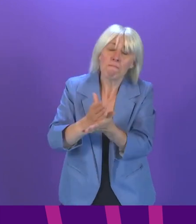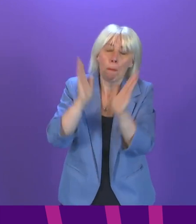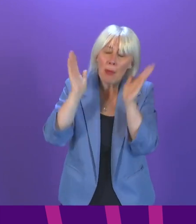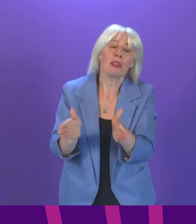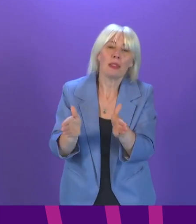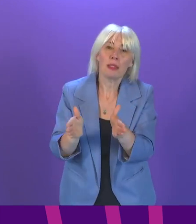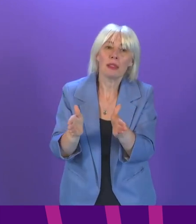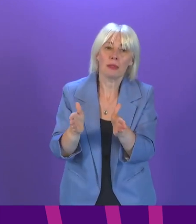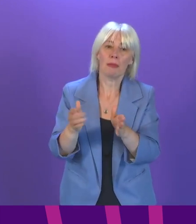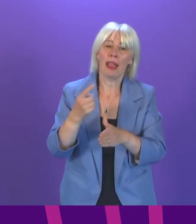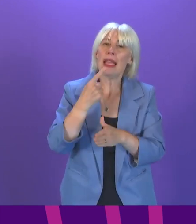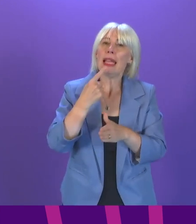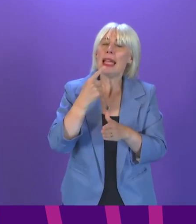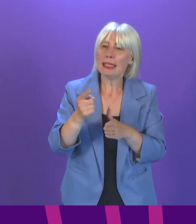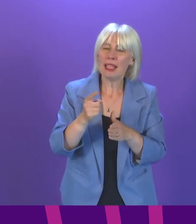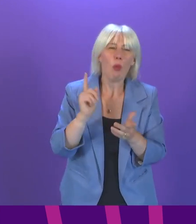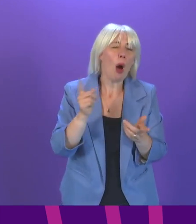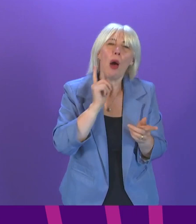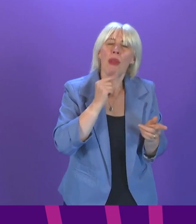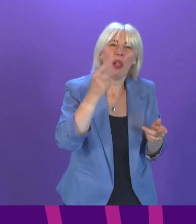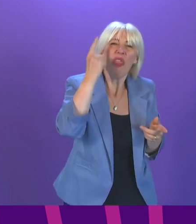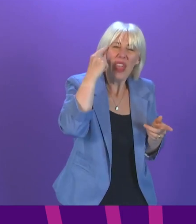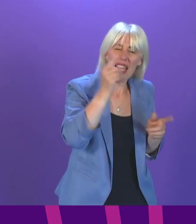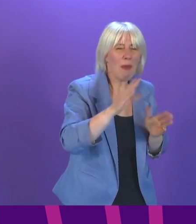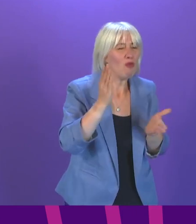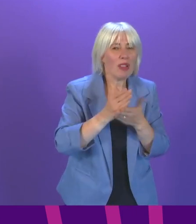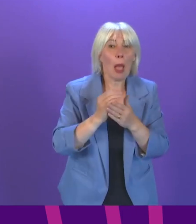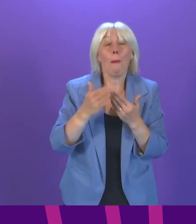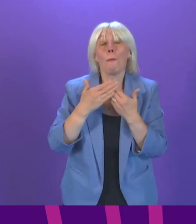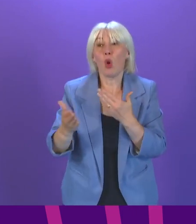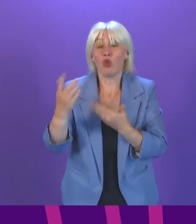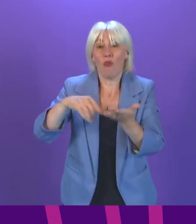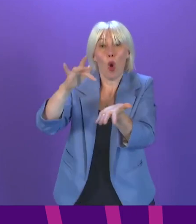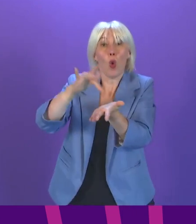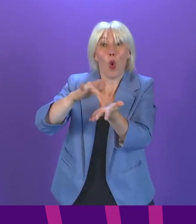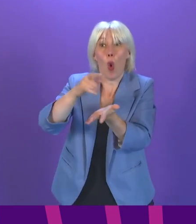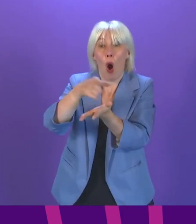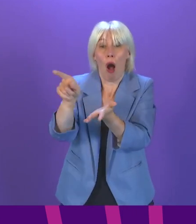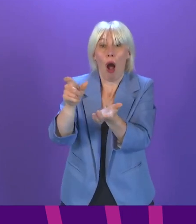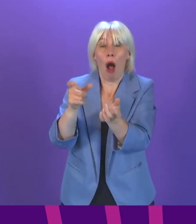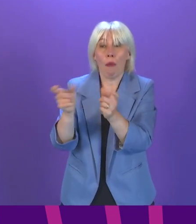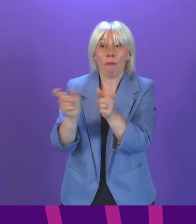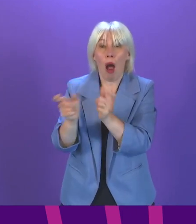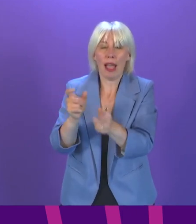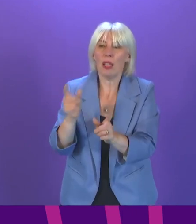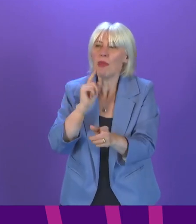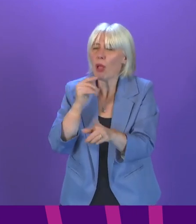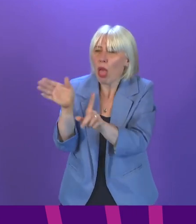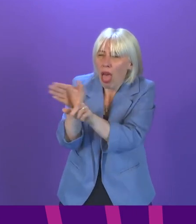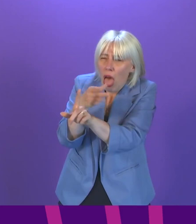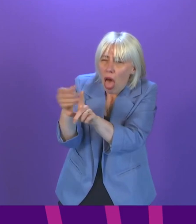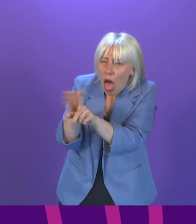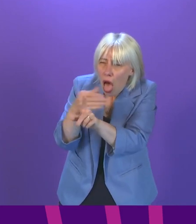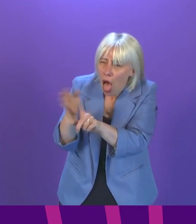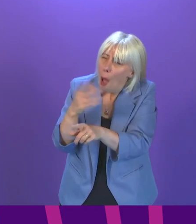said that, contrary to popular belief, much of our core market and workforce will not accept being coerced into taking